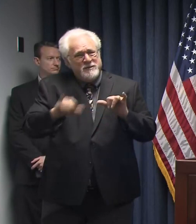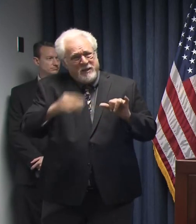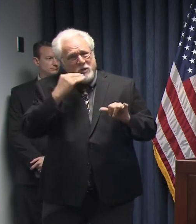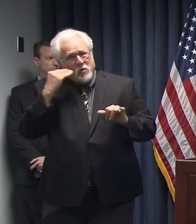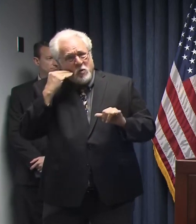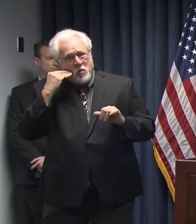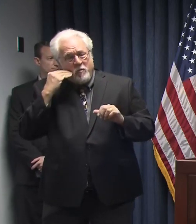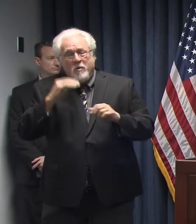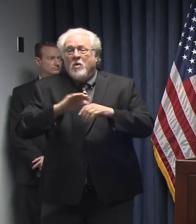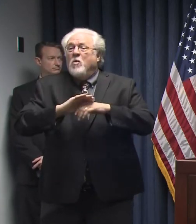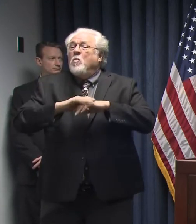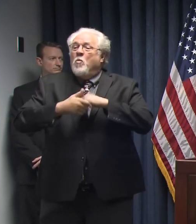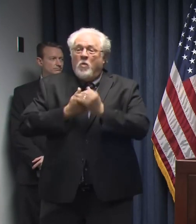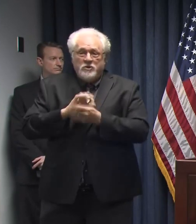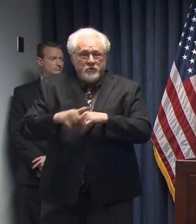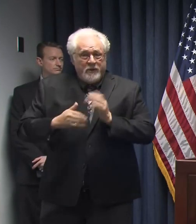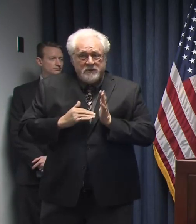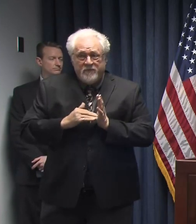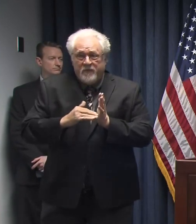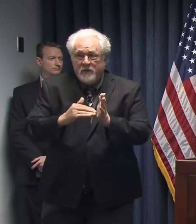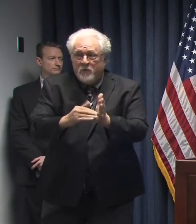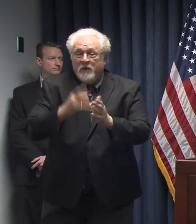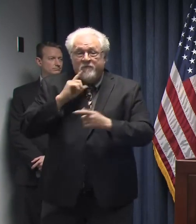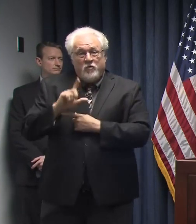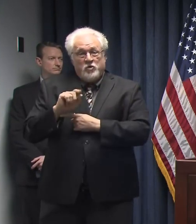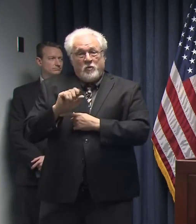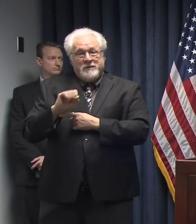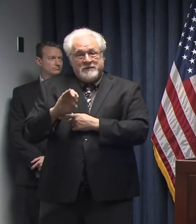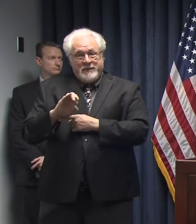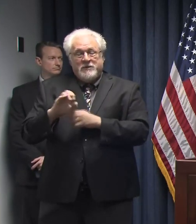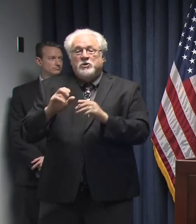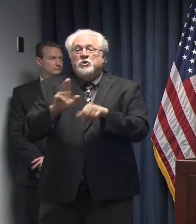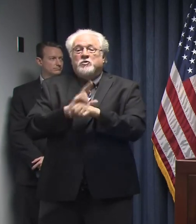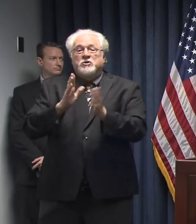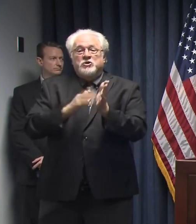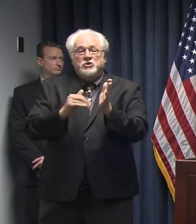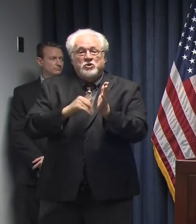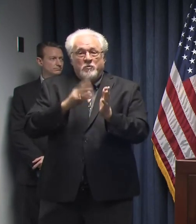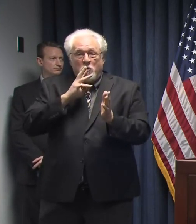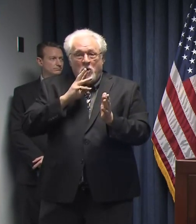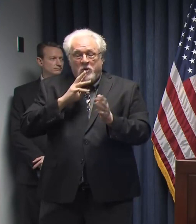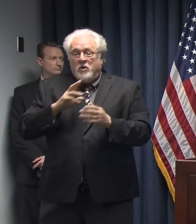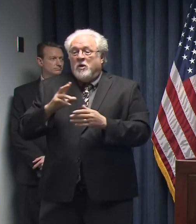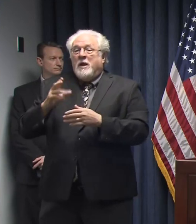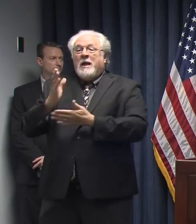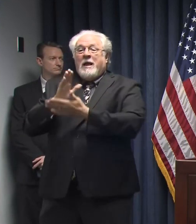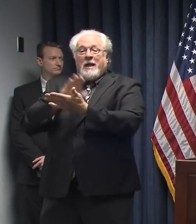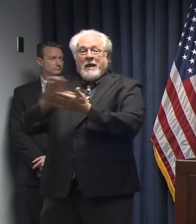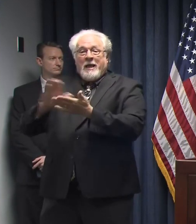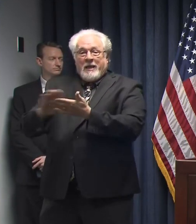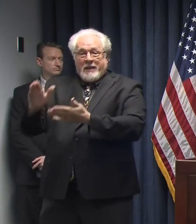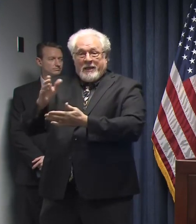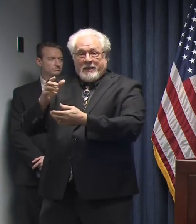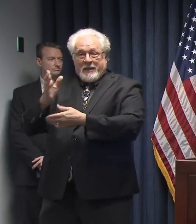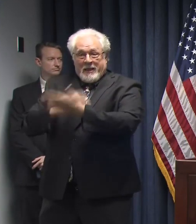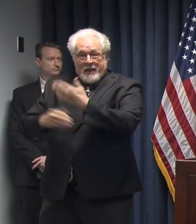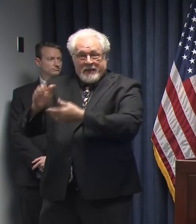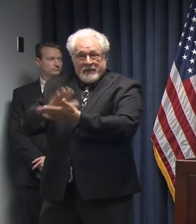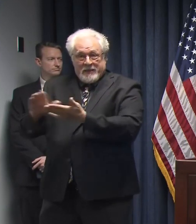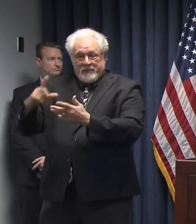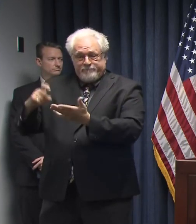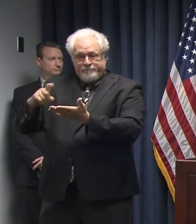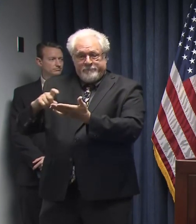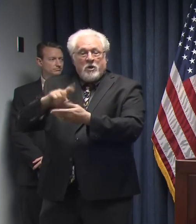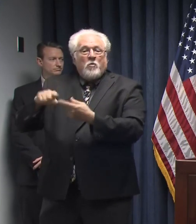Continue to wash your hands frequently and for 20 seconds using soap and water. Use hand sanitizer when you don't have